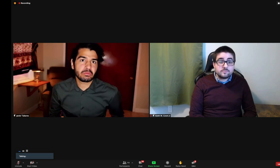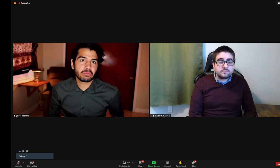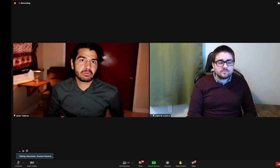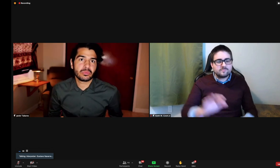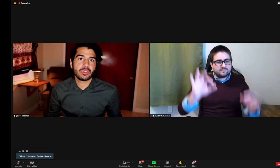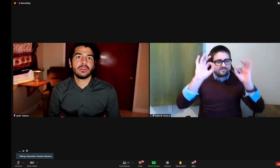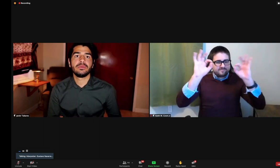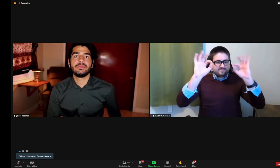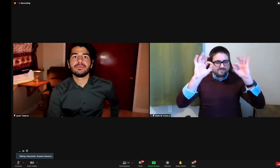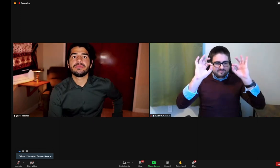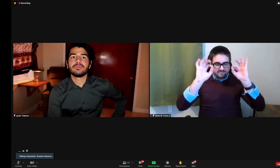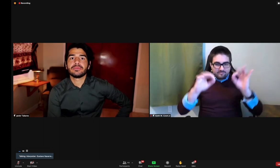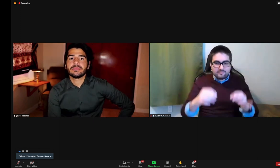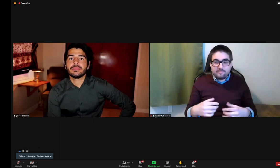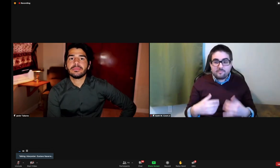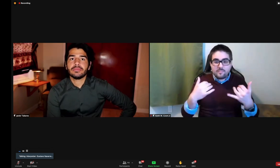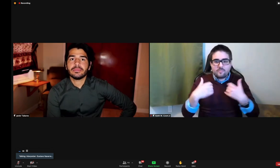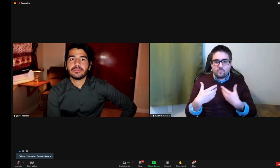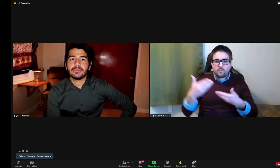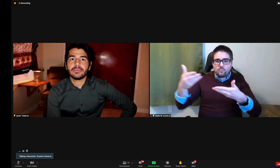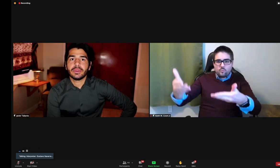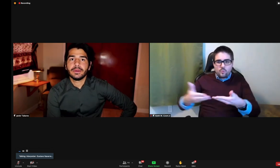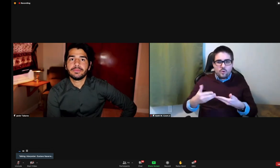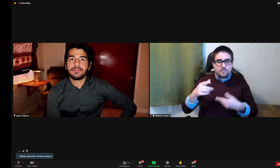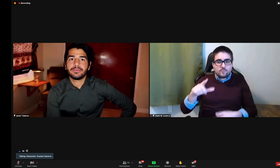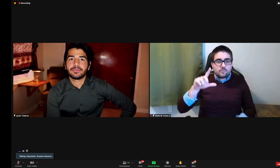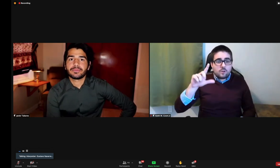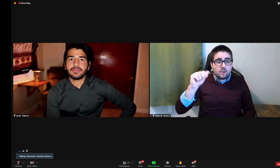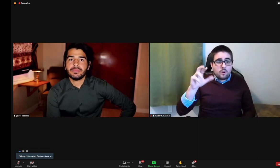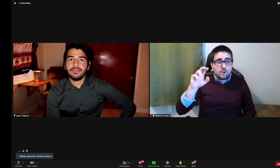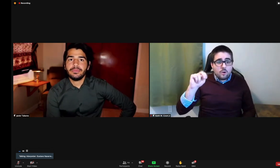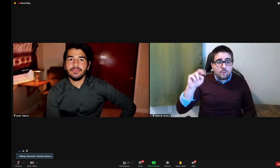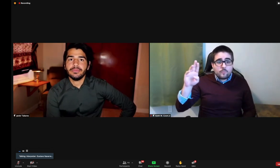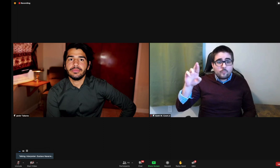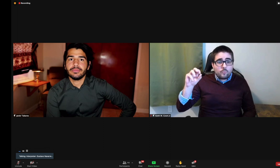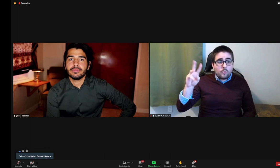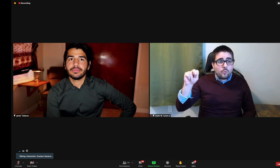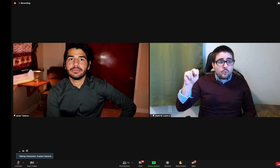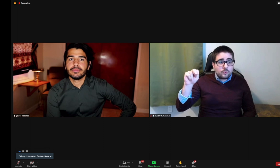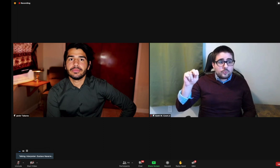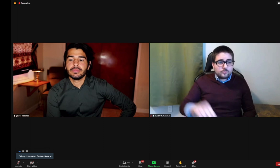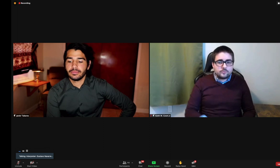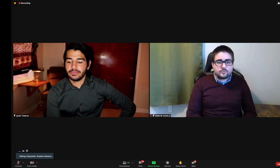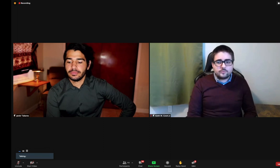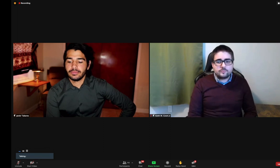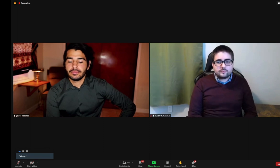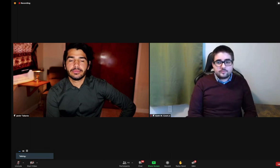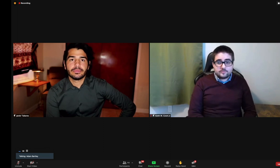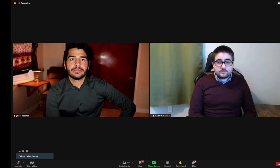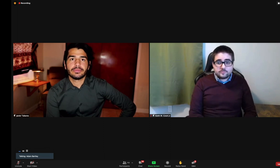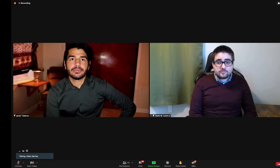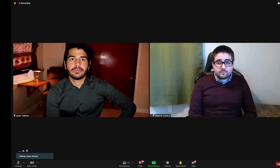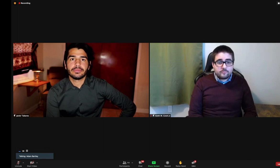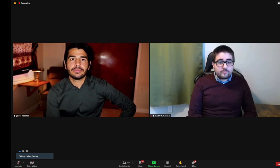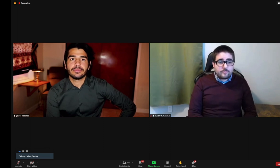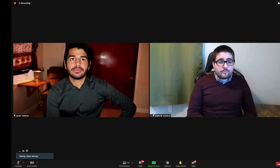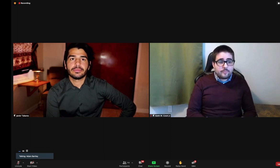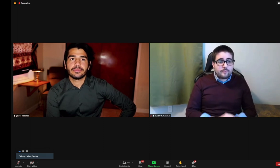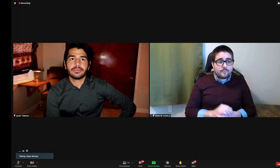to set up a space that would allow us to do this in an efficient manner. So, now with that, I'd like to bring in Lauren